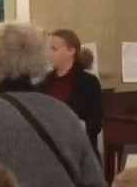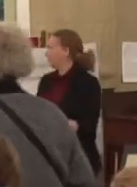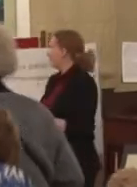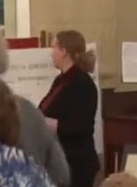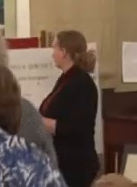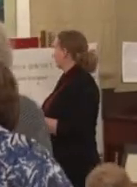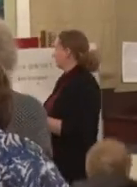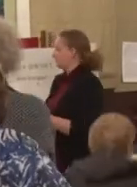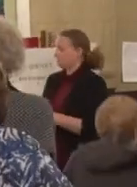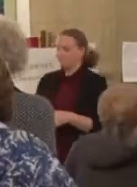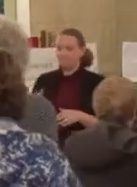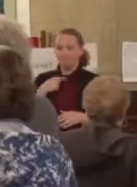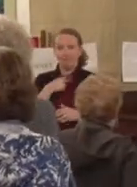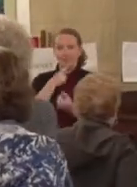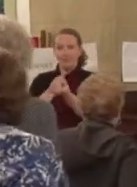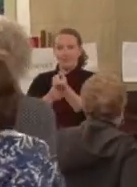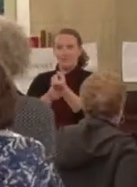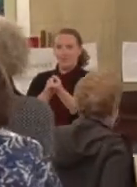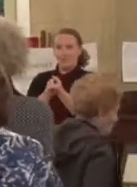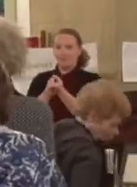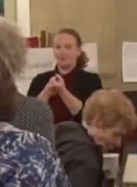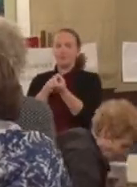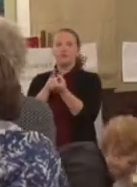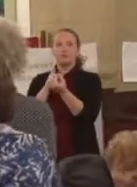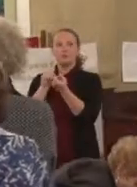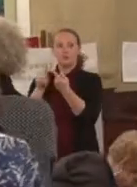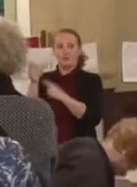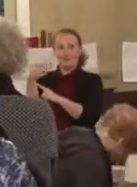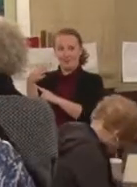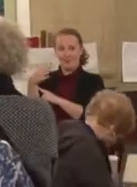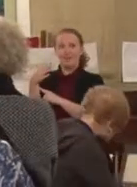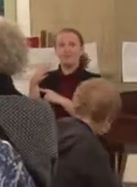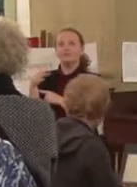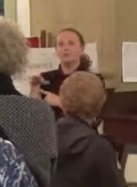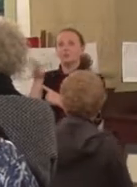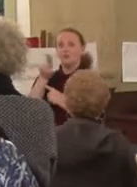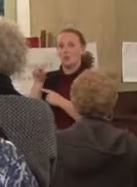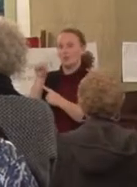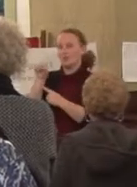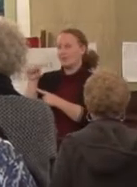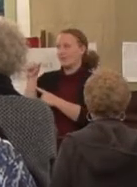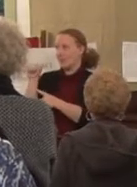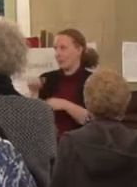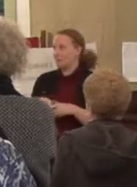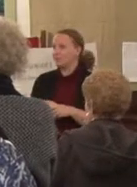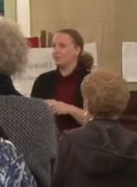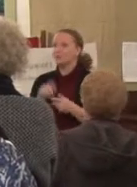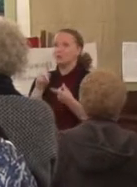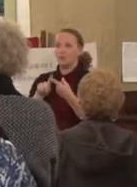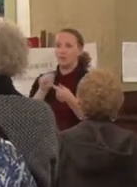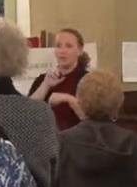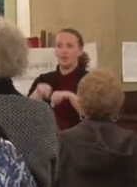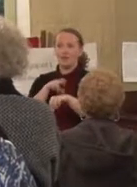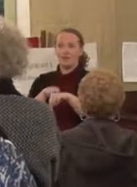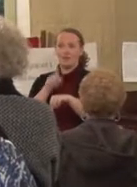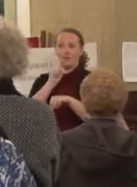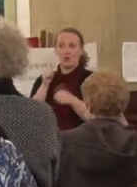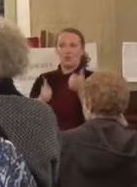I pledge allegiance to the flag of the United States of America, and to the republic for which it